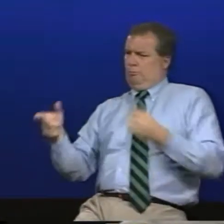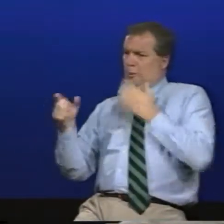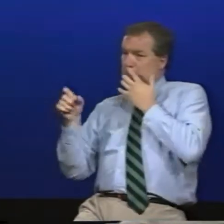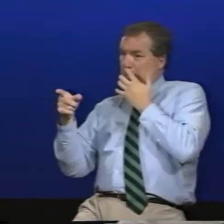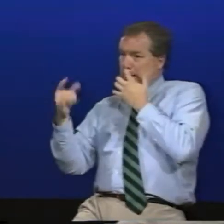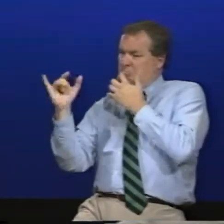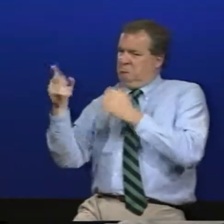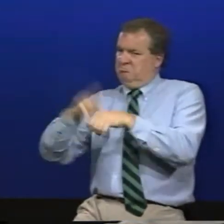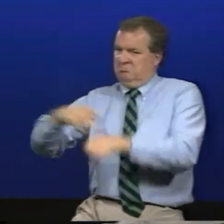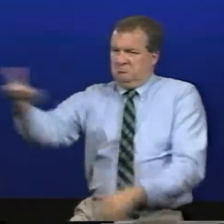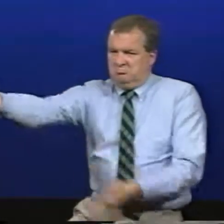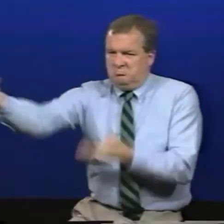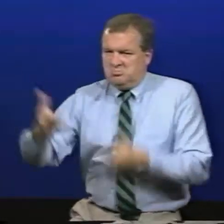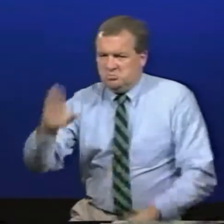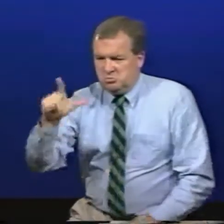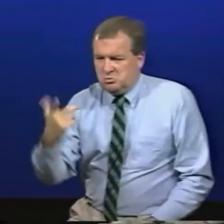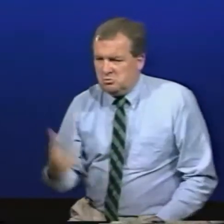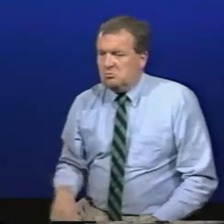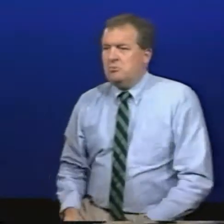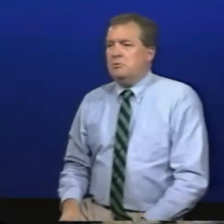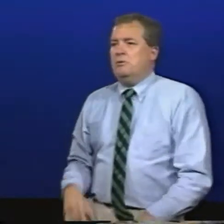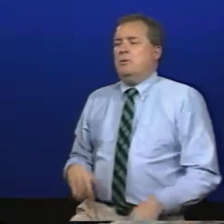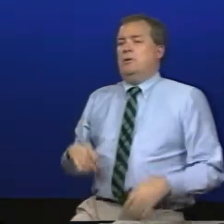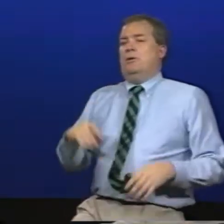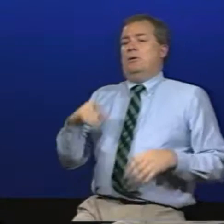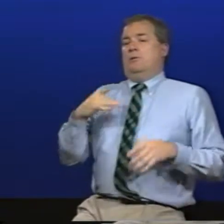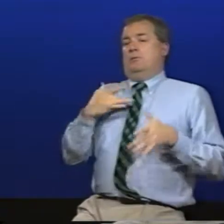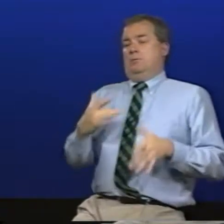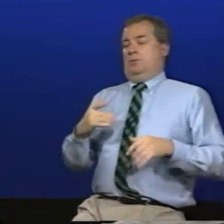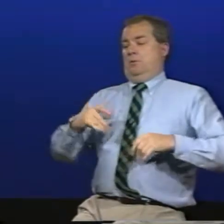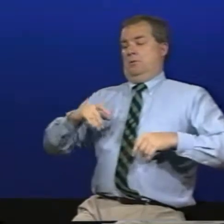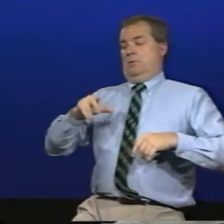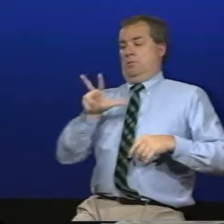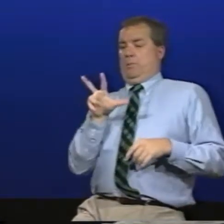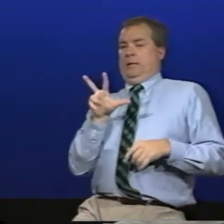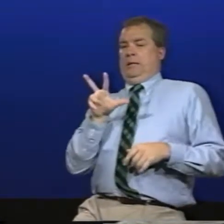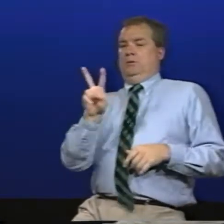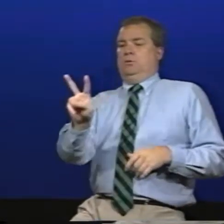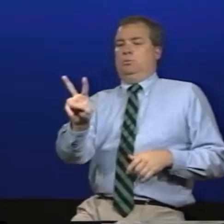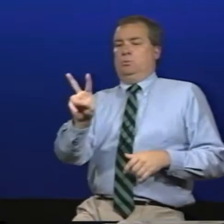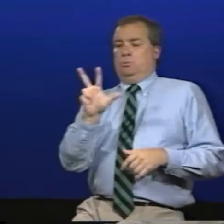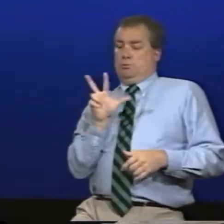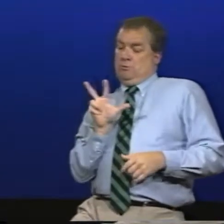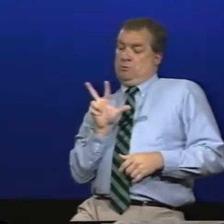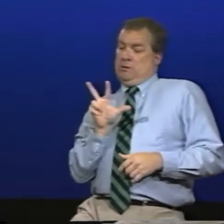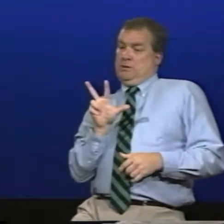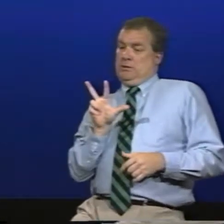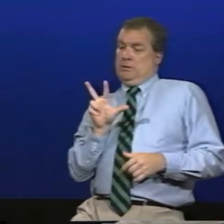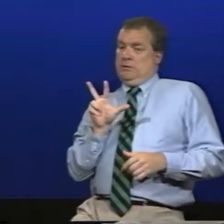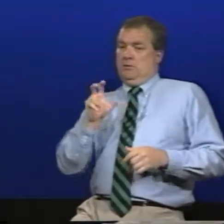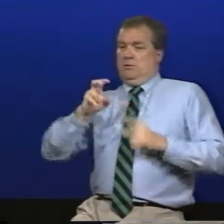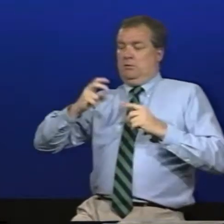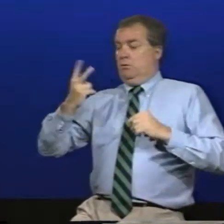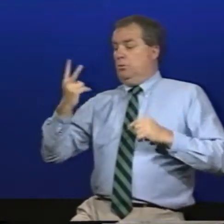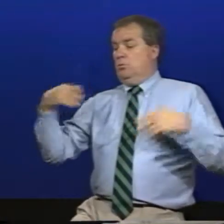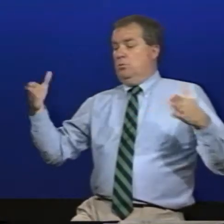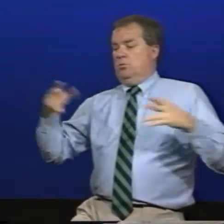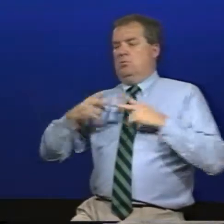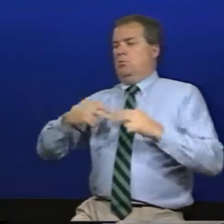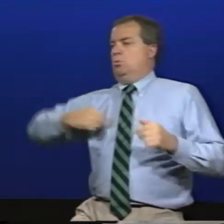who can really handle the ball well and someone who can carry the ball of course as well and basically there's a the best setup for that would be a